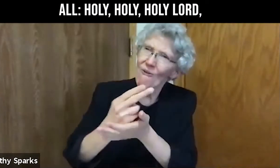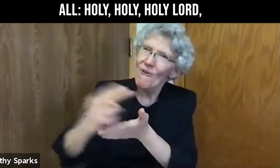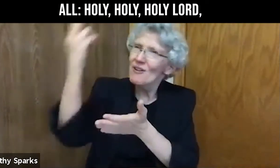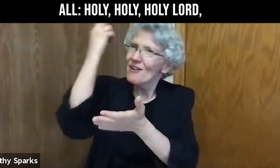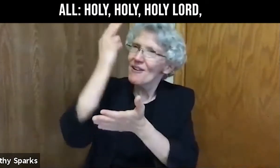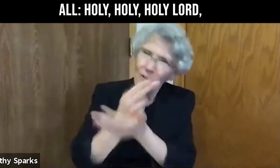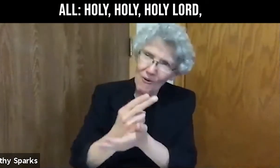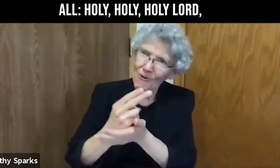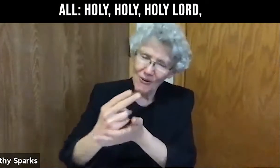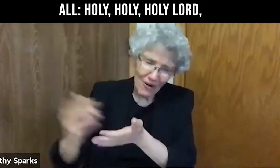signing the Holy Holy.